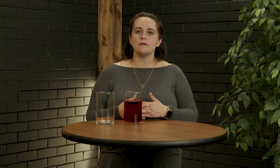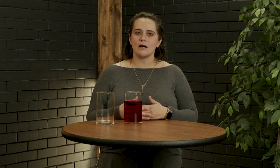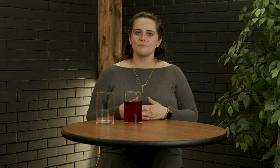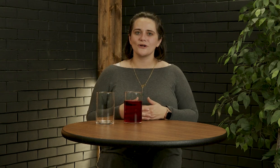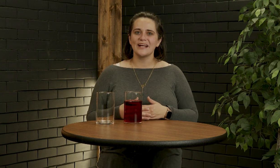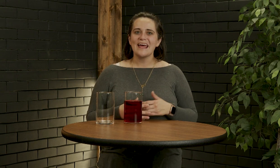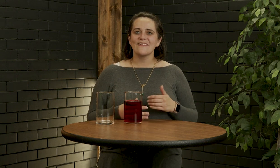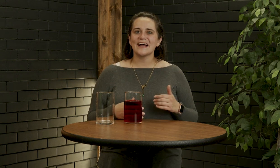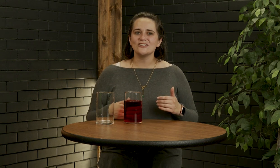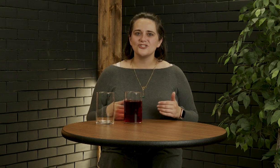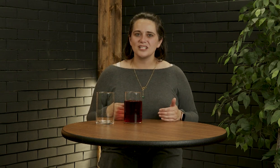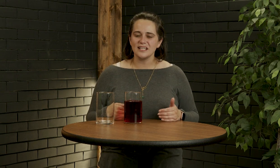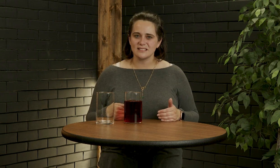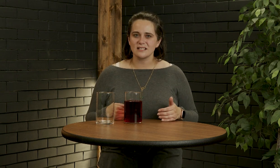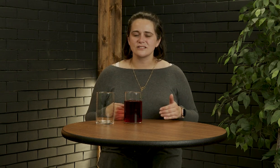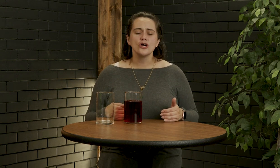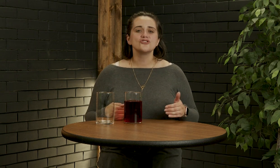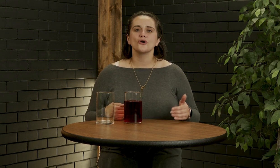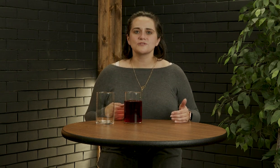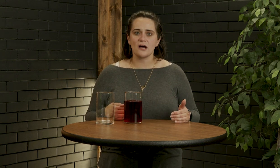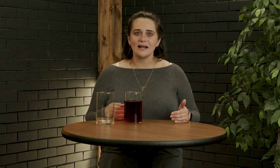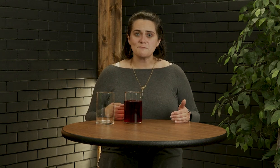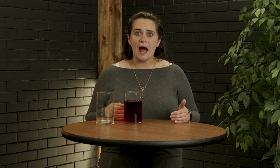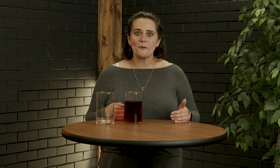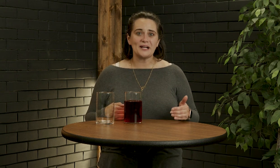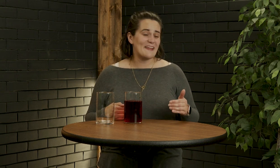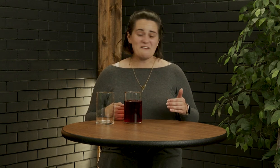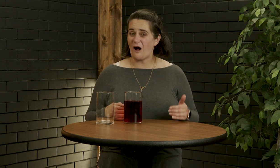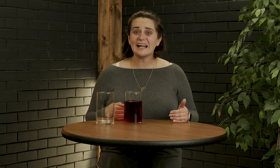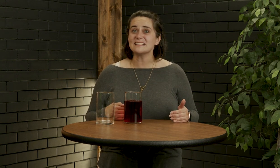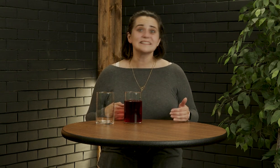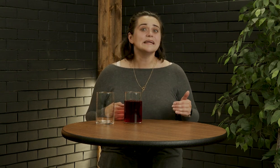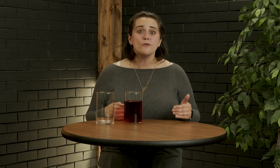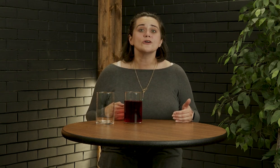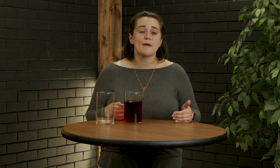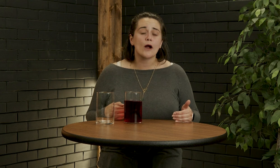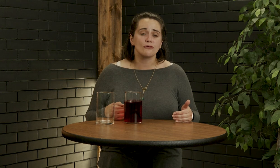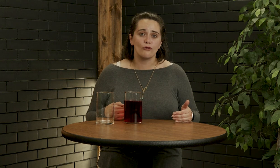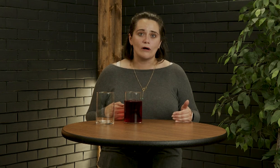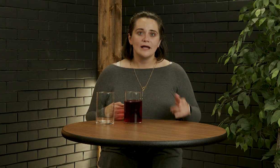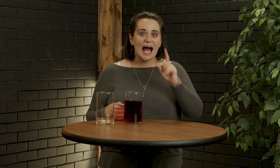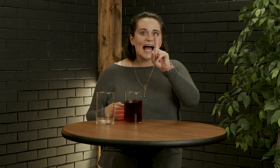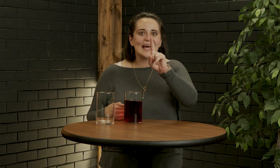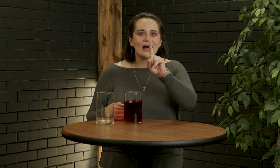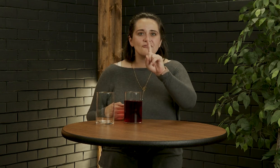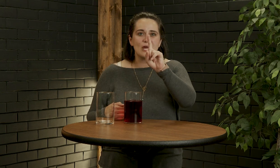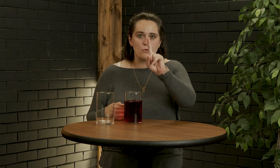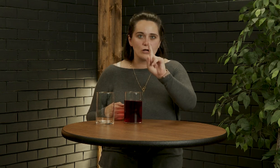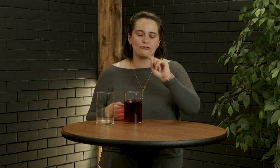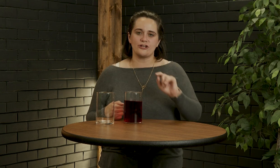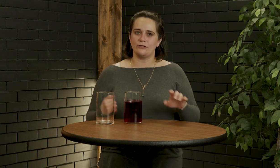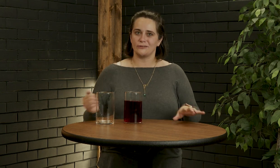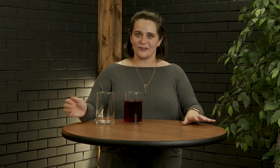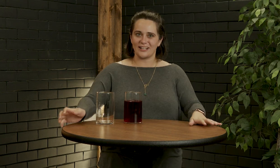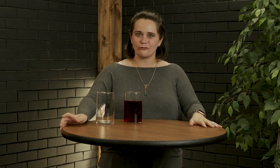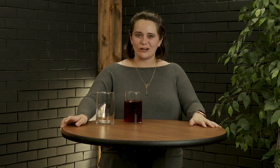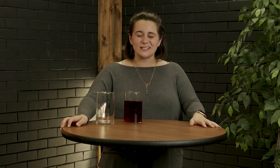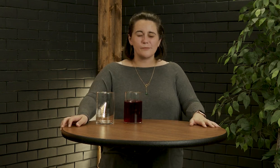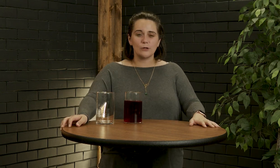remember that Jesus shows God's power and God is the most powerful I have a word for you you're ready for it it's a big